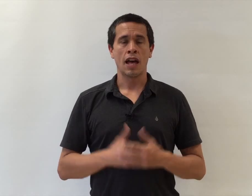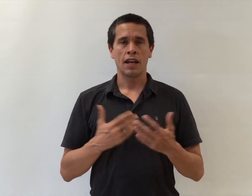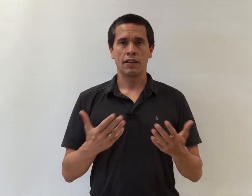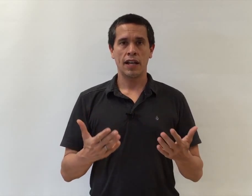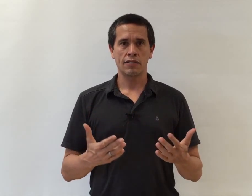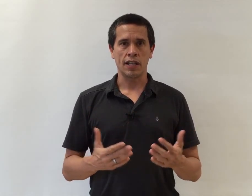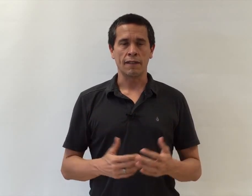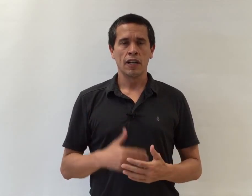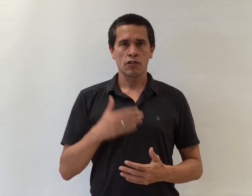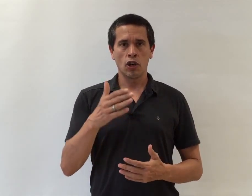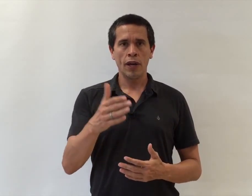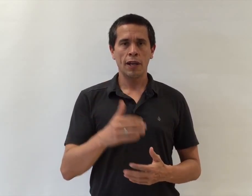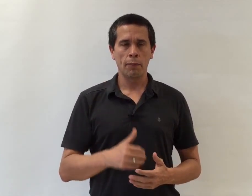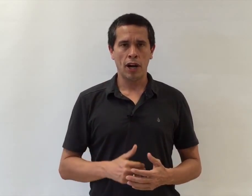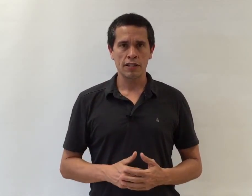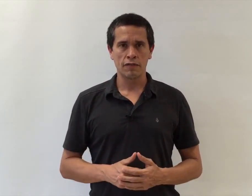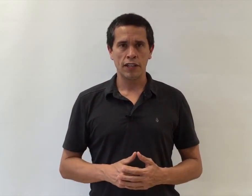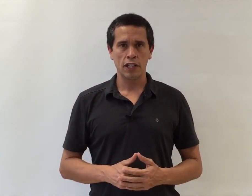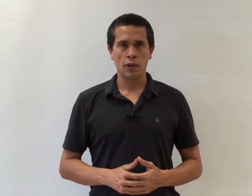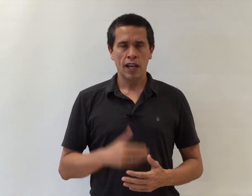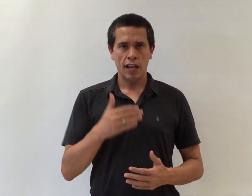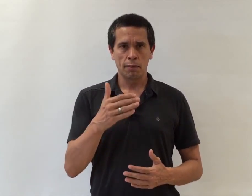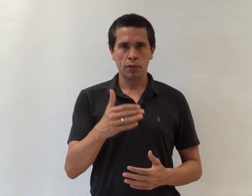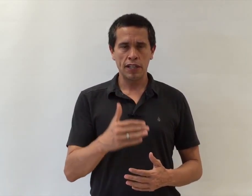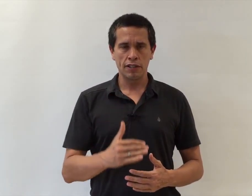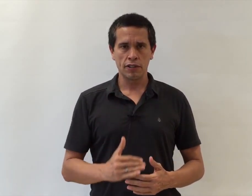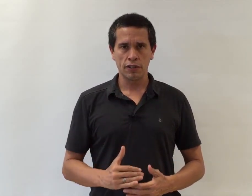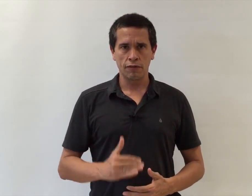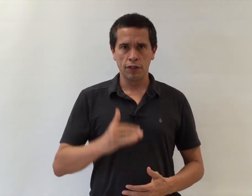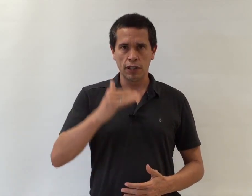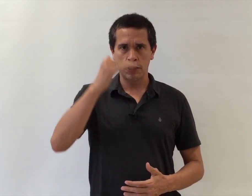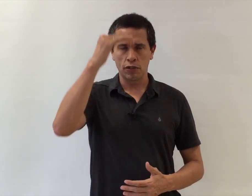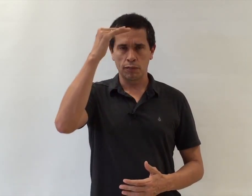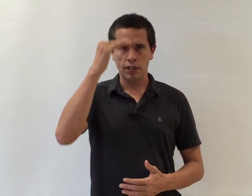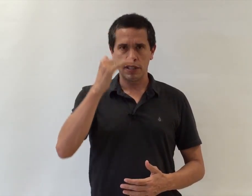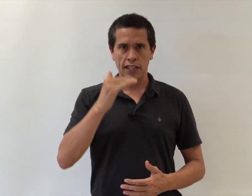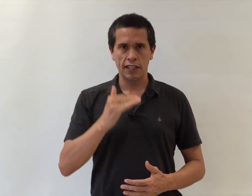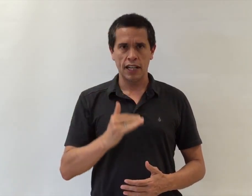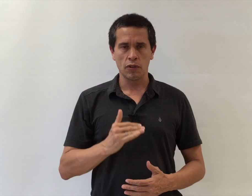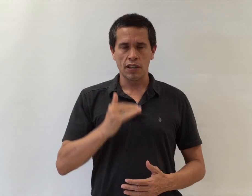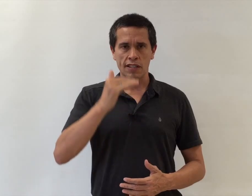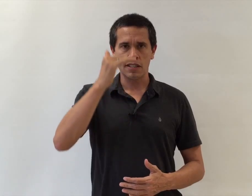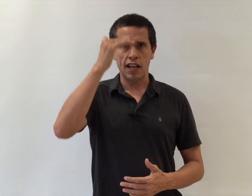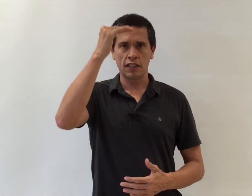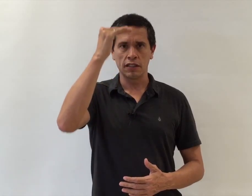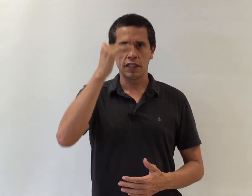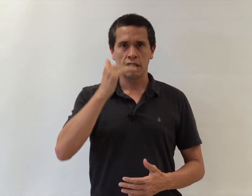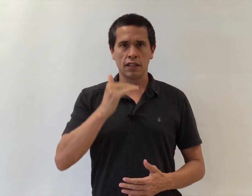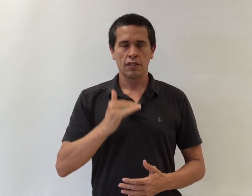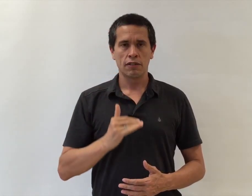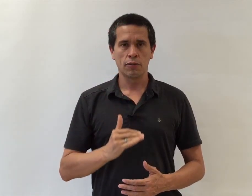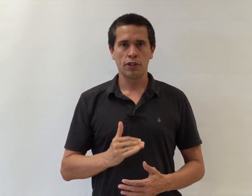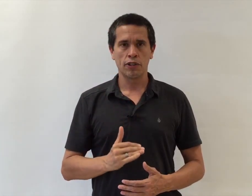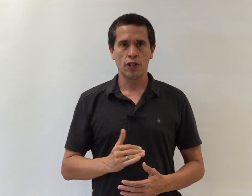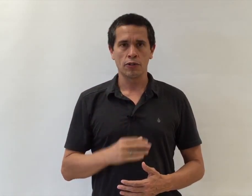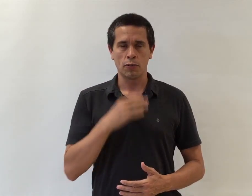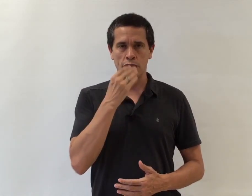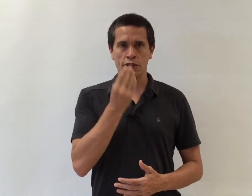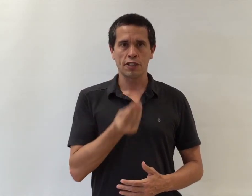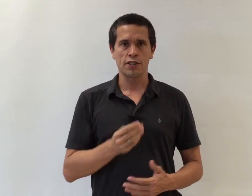And that's it. So go ahead and pause the video and breathe until you feel like you can breathe in and out silently through your nose with your tongue